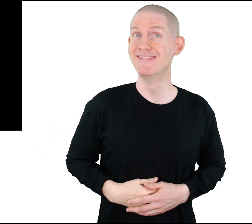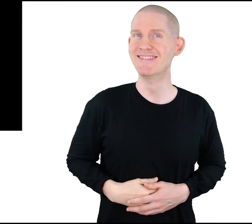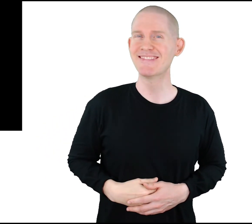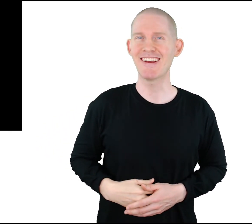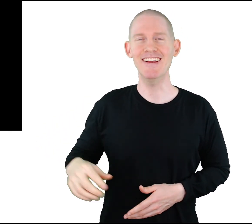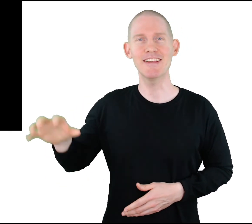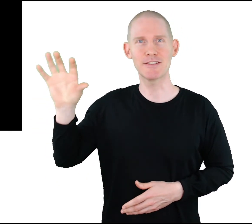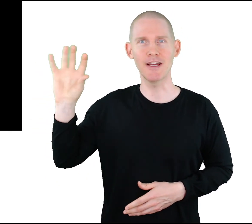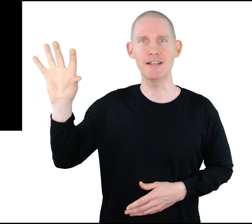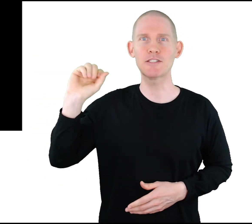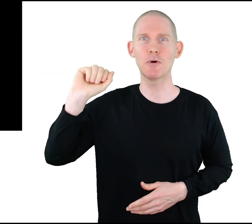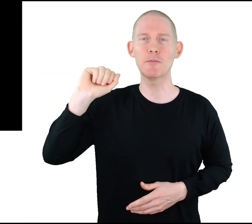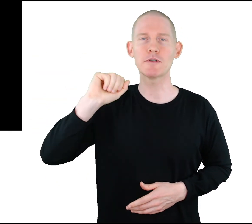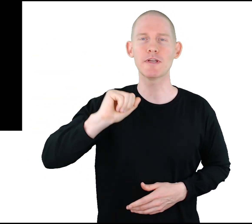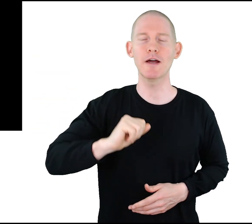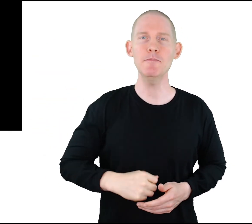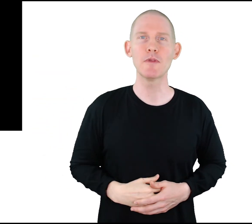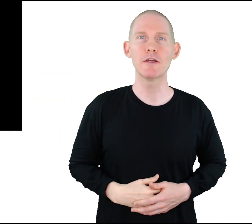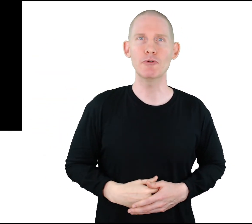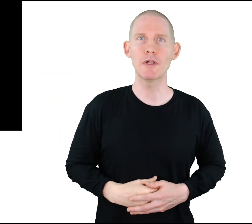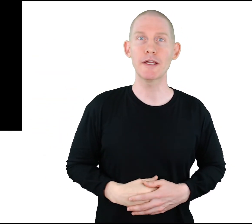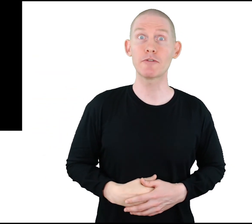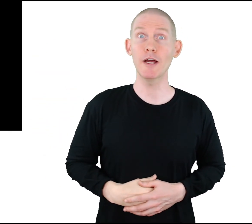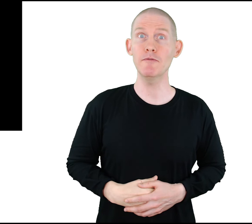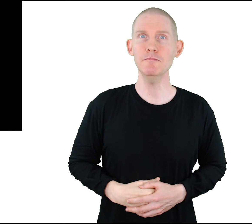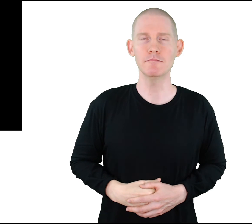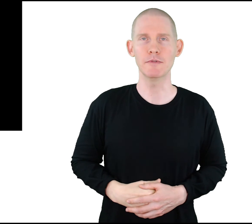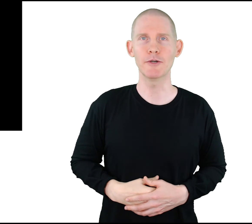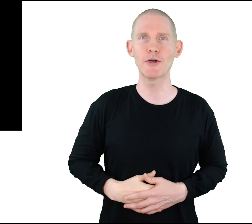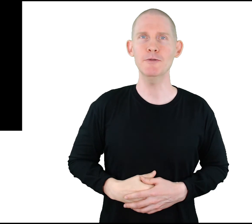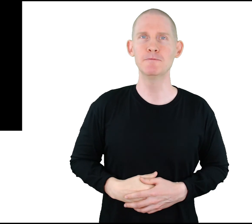All right. Let's sign this one more time. You like travel. Here we go.